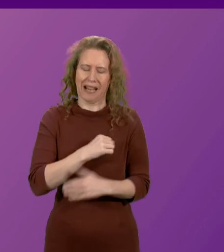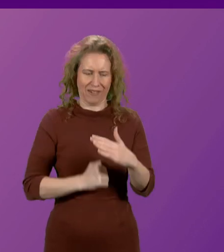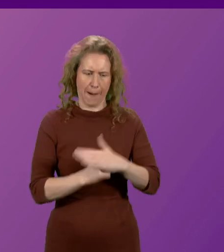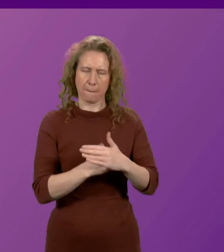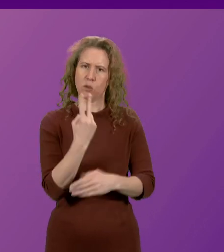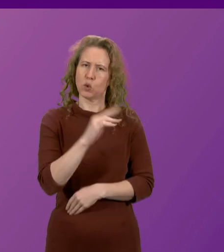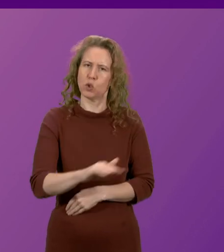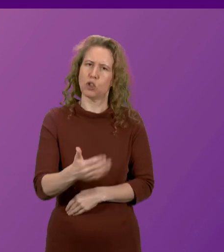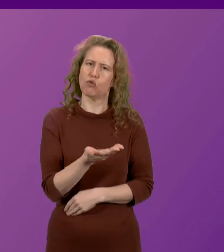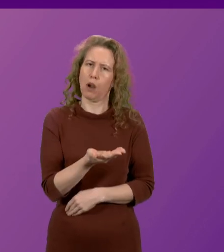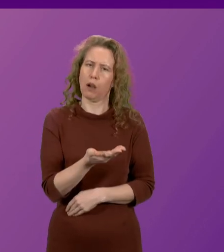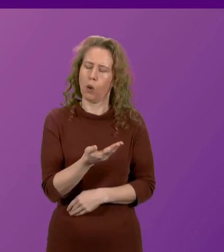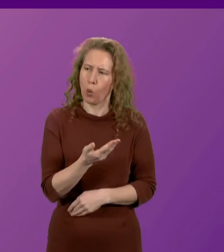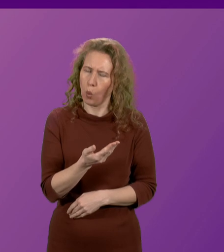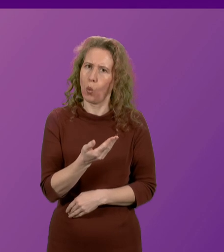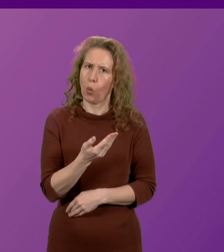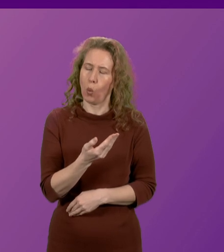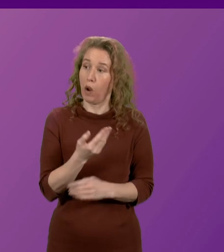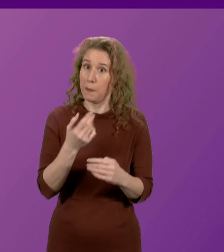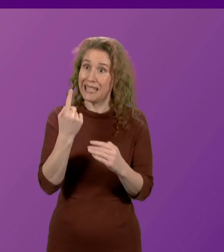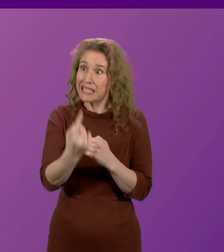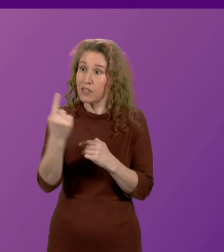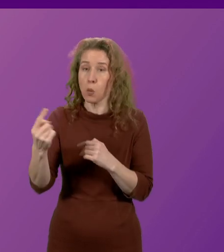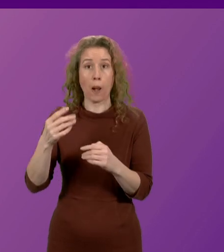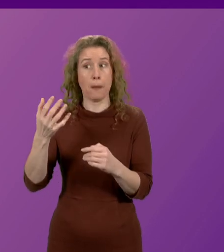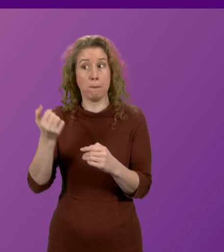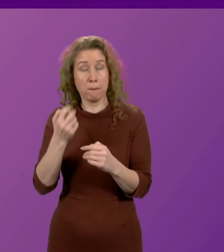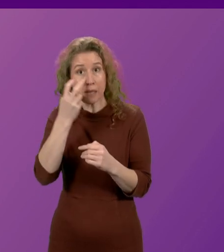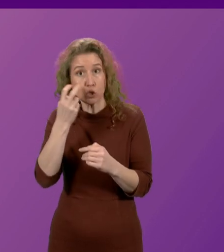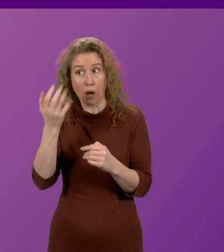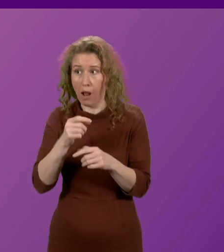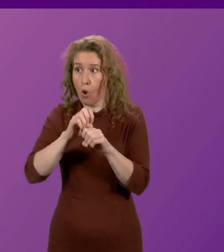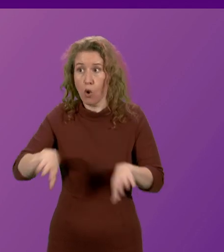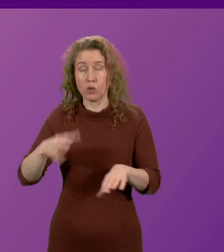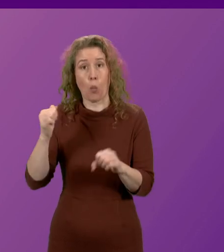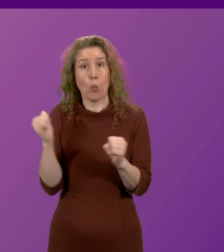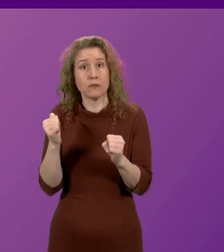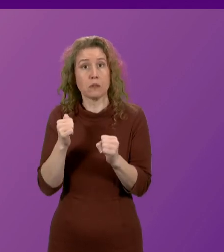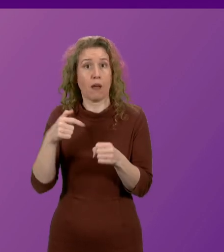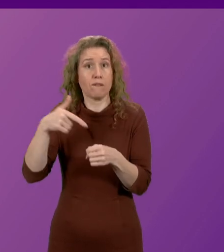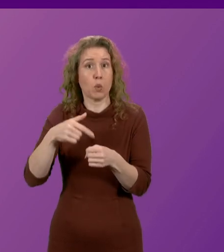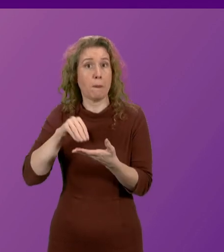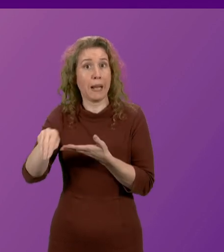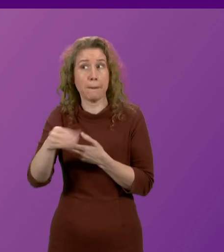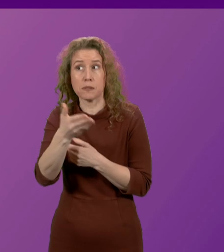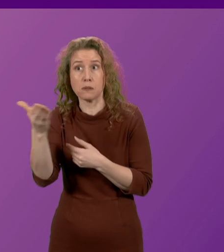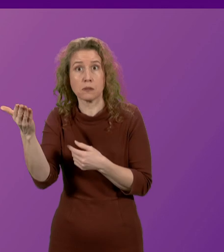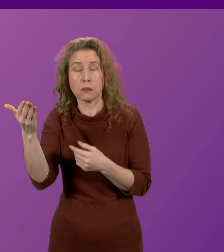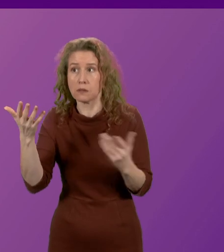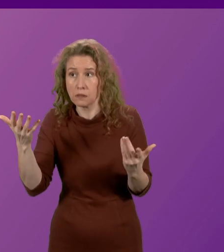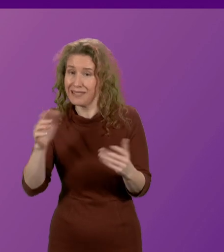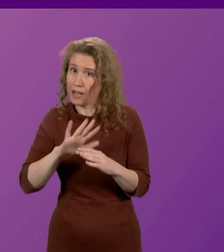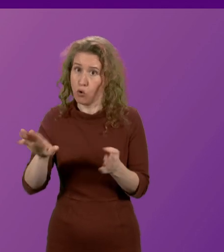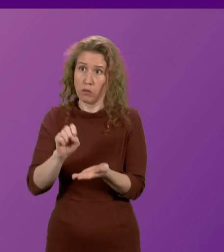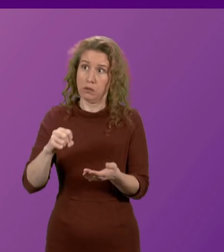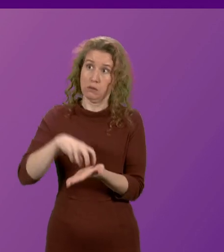And there'll be individuals, pensioners, who have lost their winter fuel payment who will not be greeting